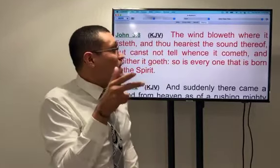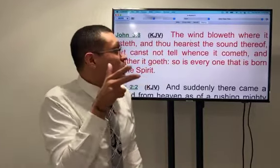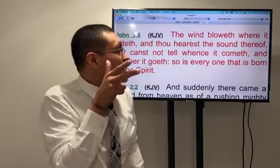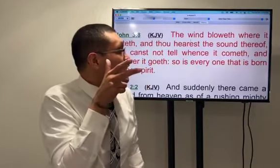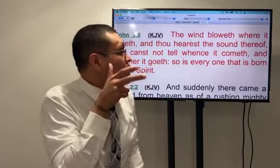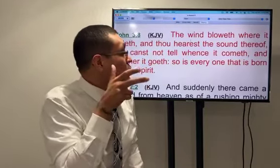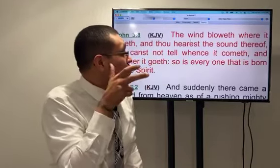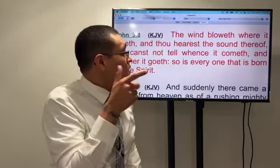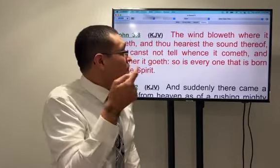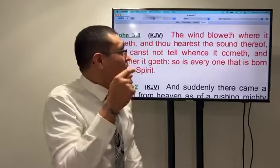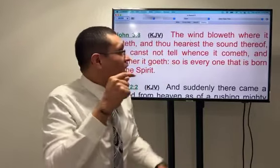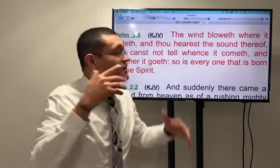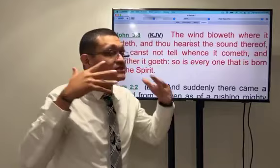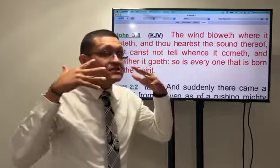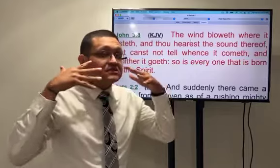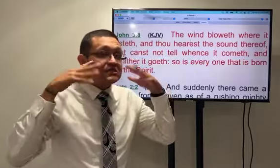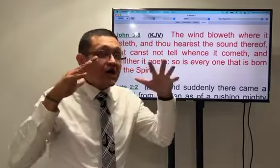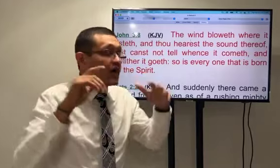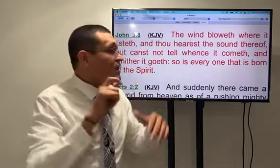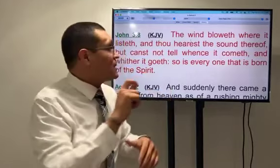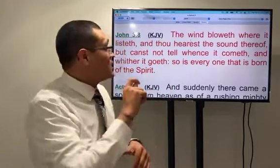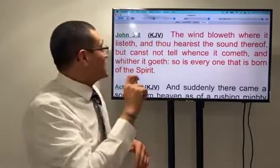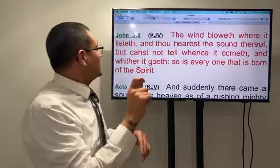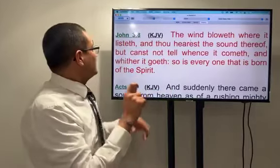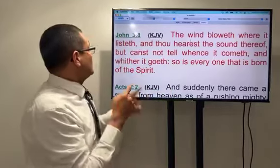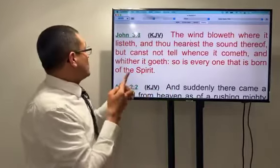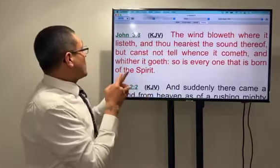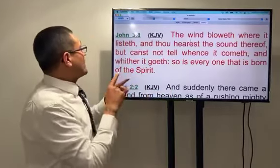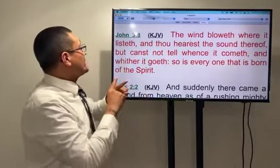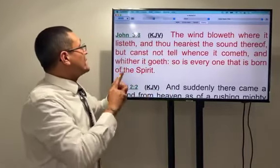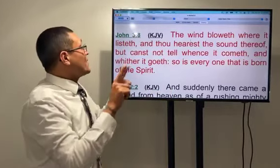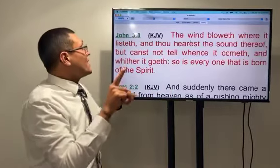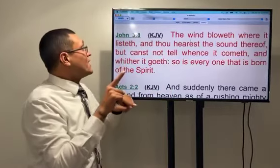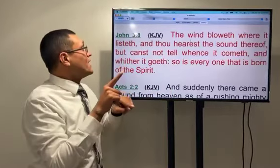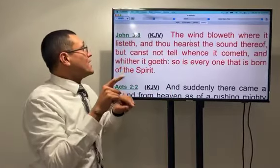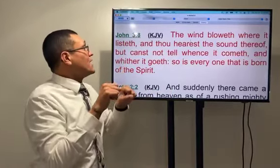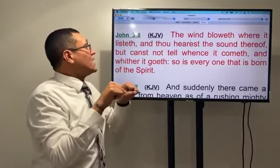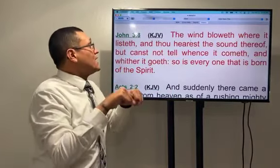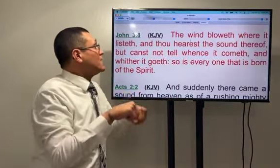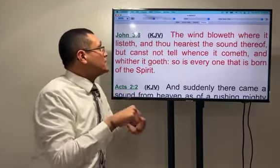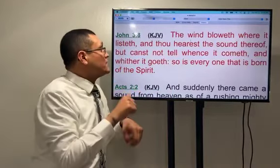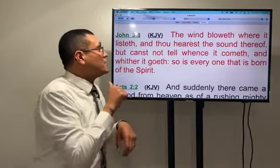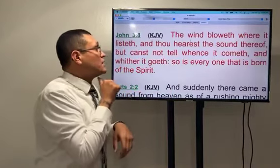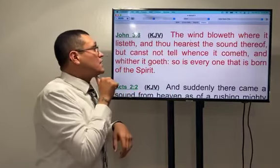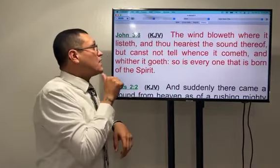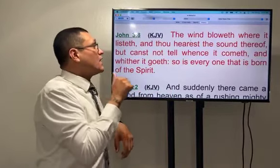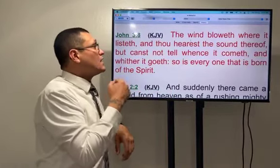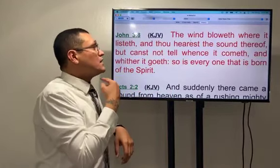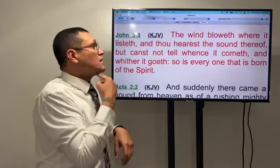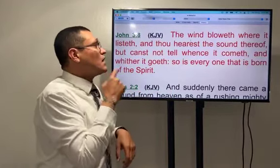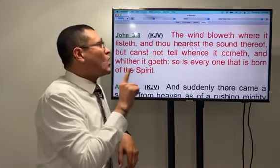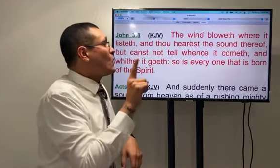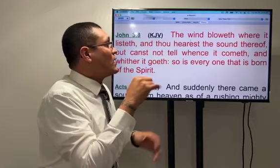hearest the sound thereof but canst not tell